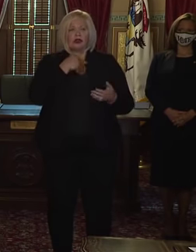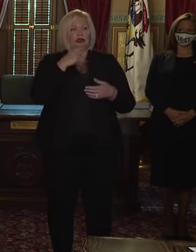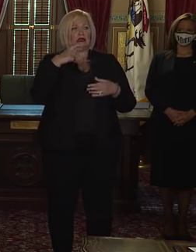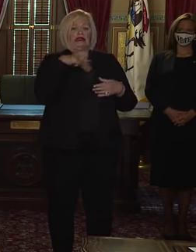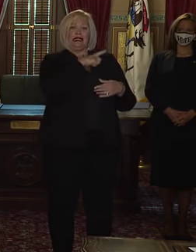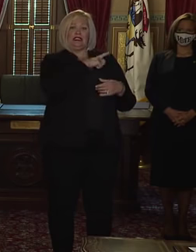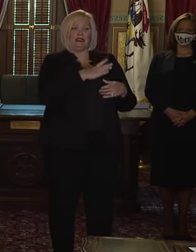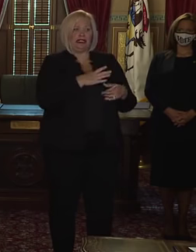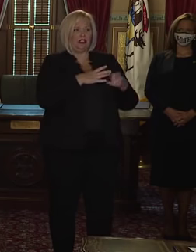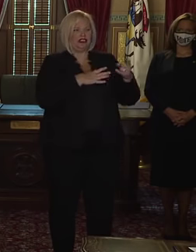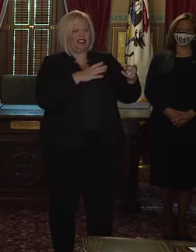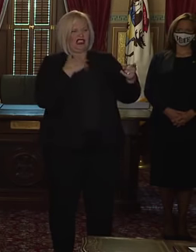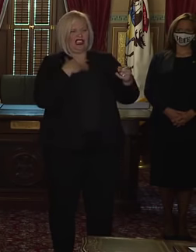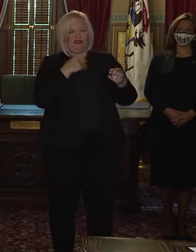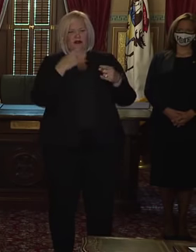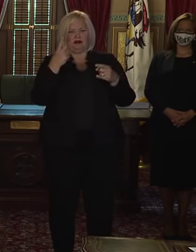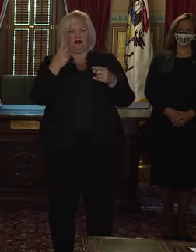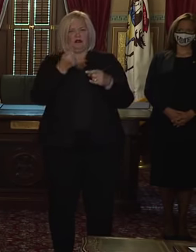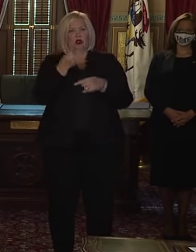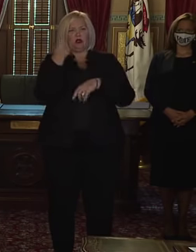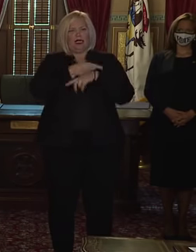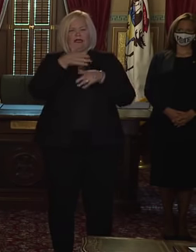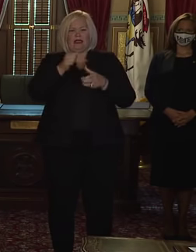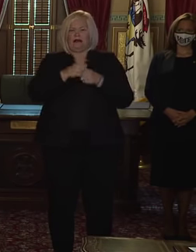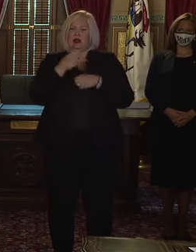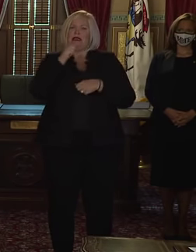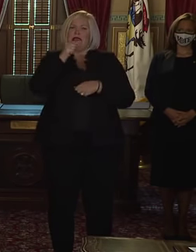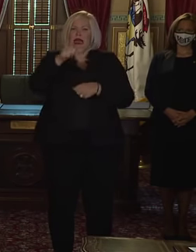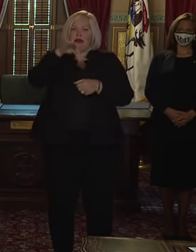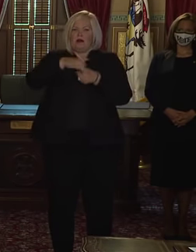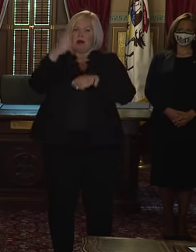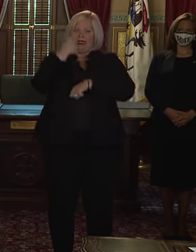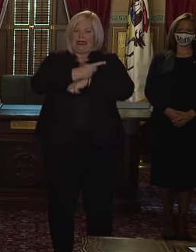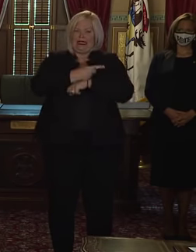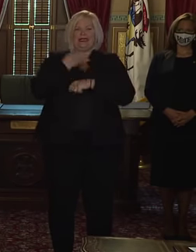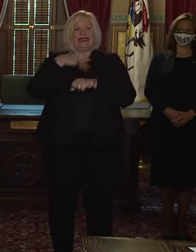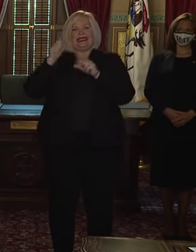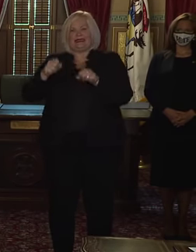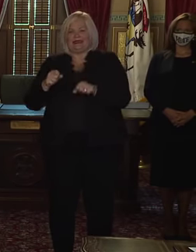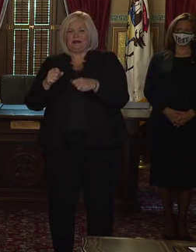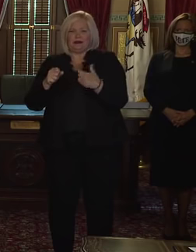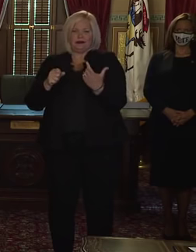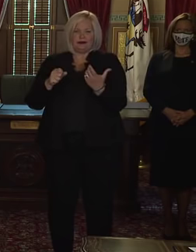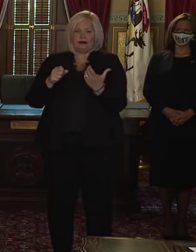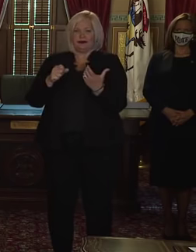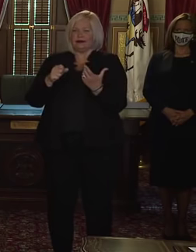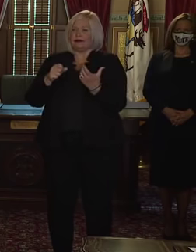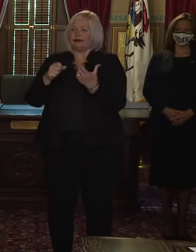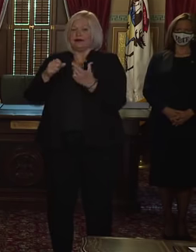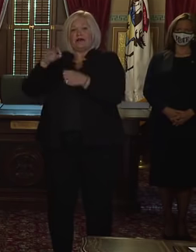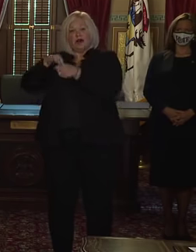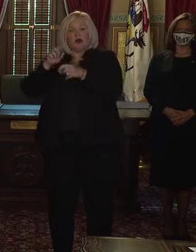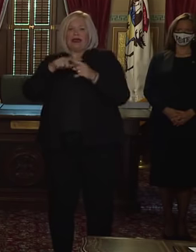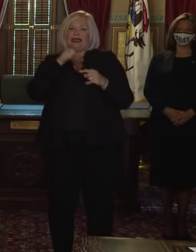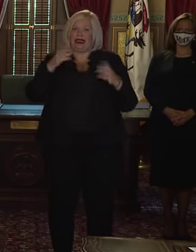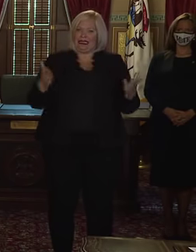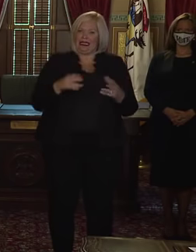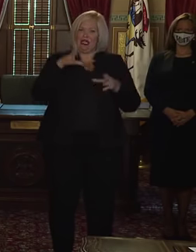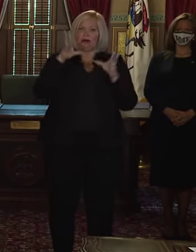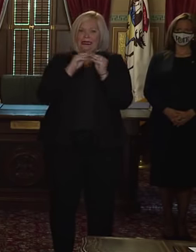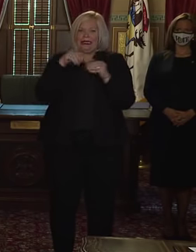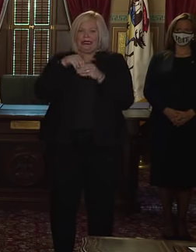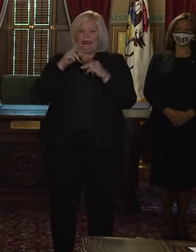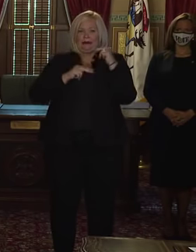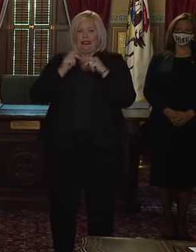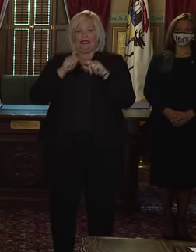for session. They're called non-voting days, so they're on the calendar so they can say they're in session, but they're not actually here. And that's my biggest concern is